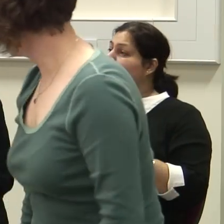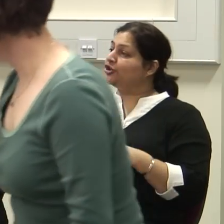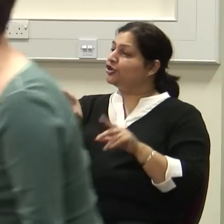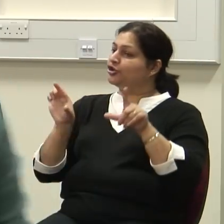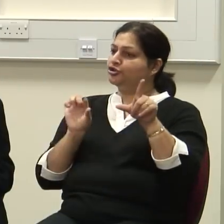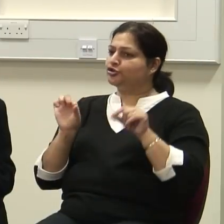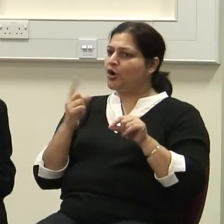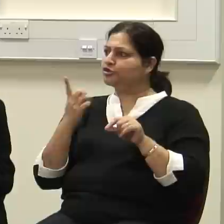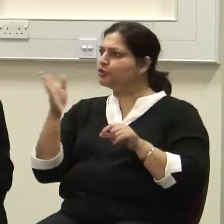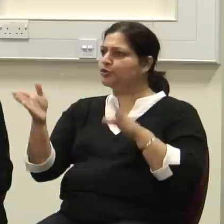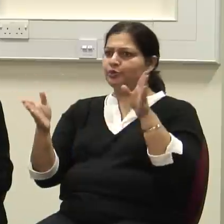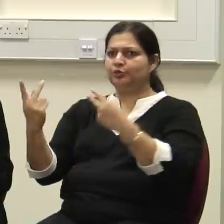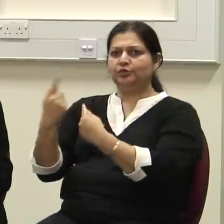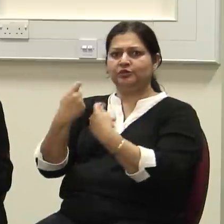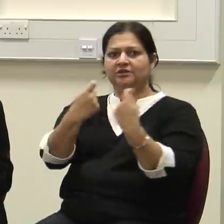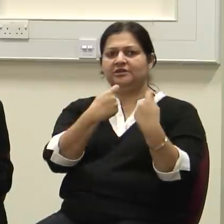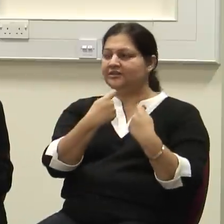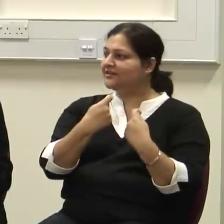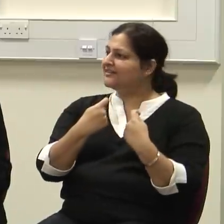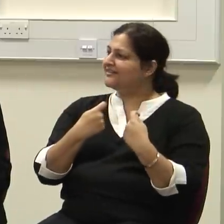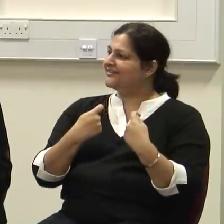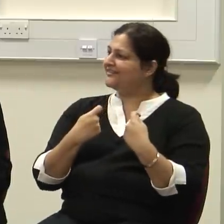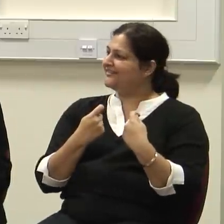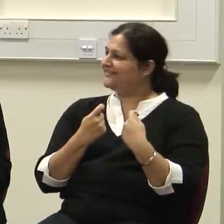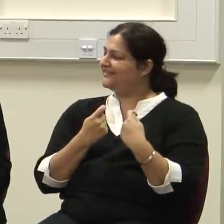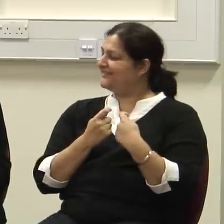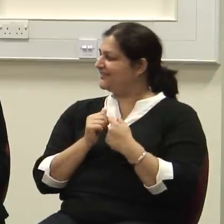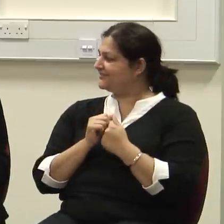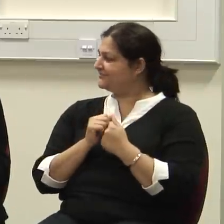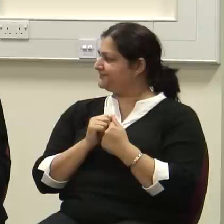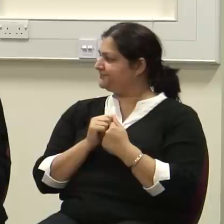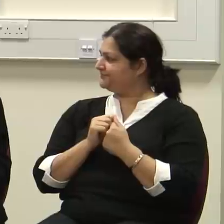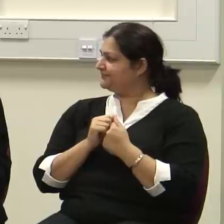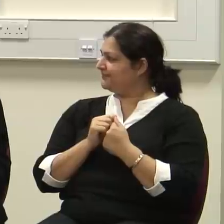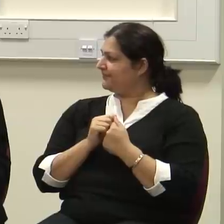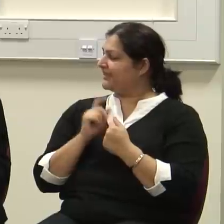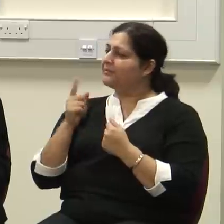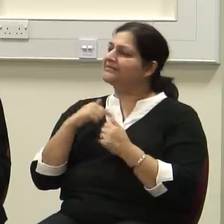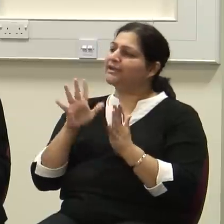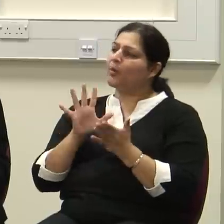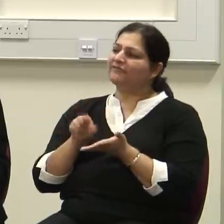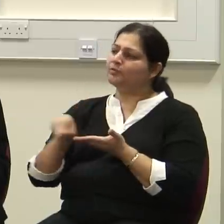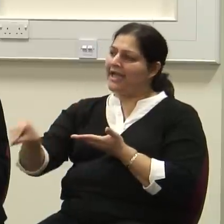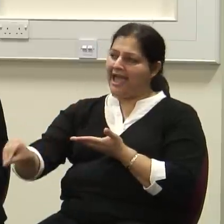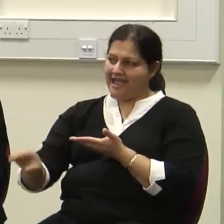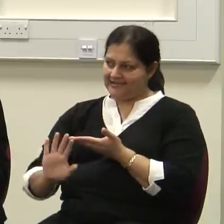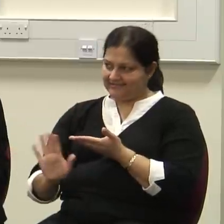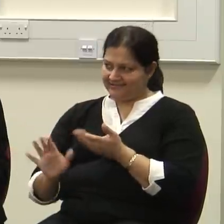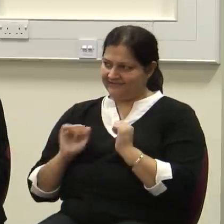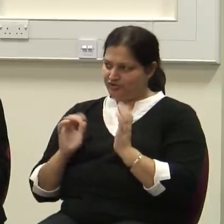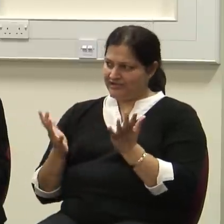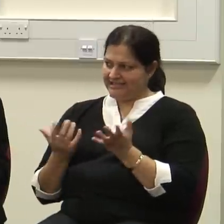already. What do you know? Which group do you go to? Because you have a choice then. But you don't pay the bill. So this